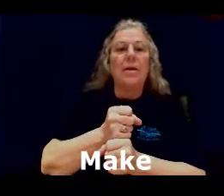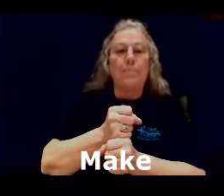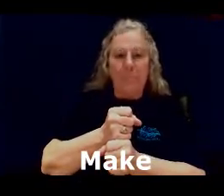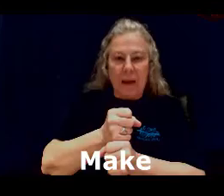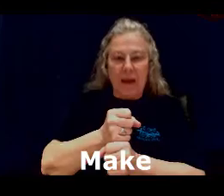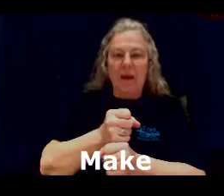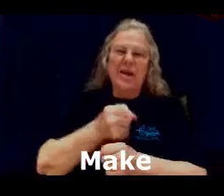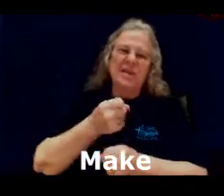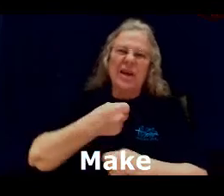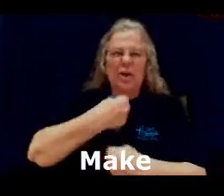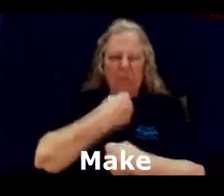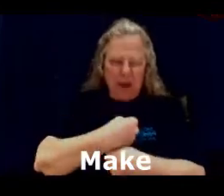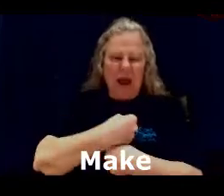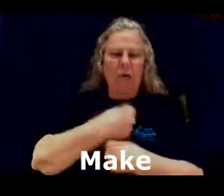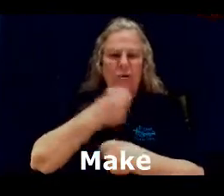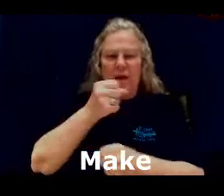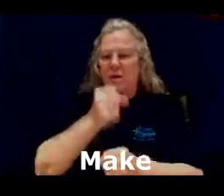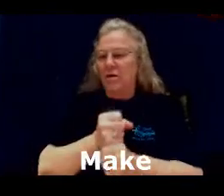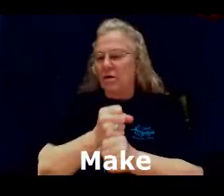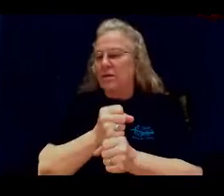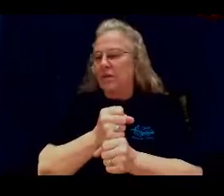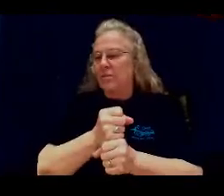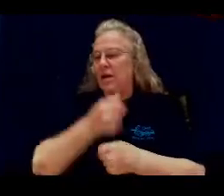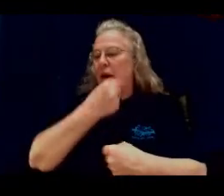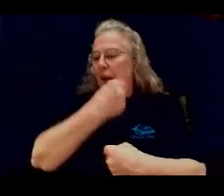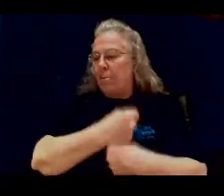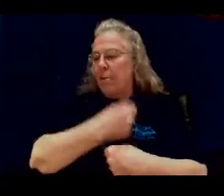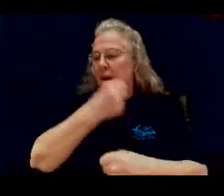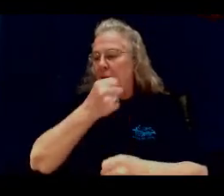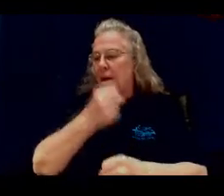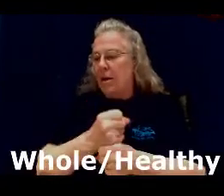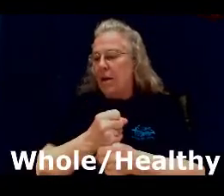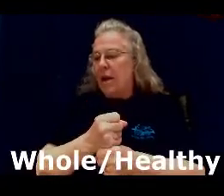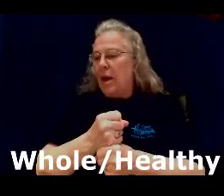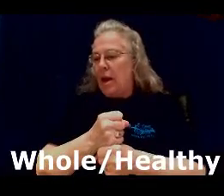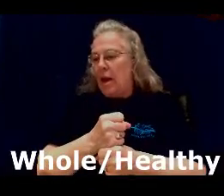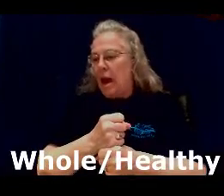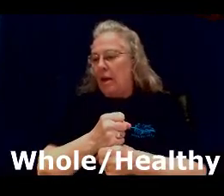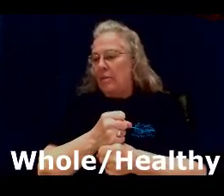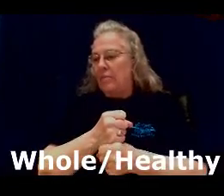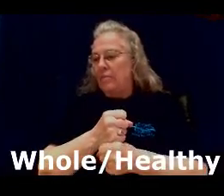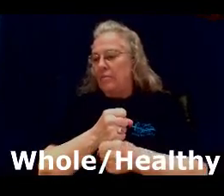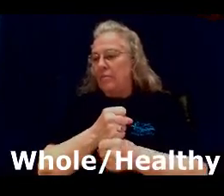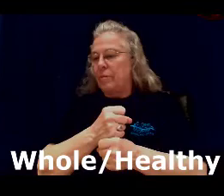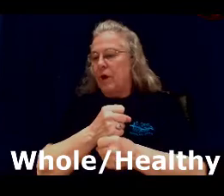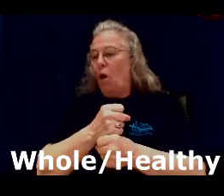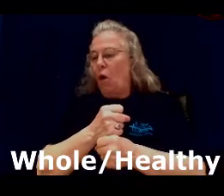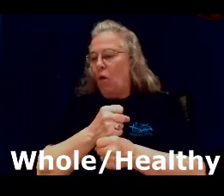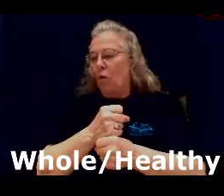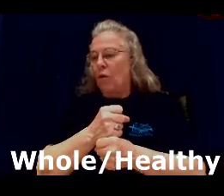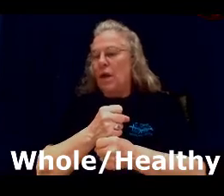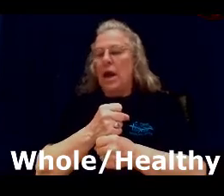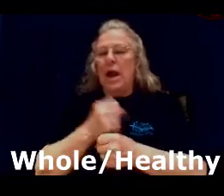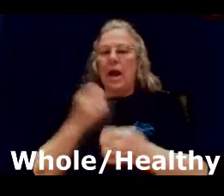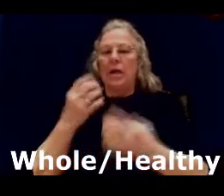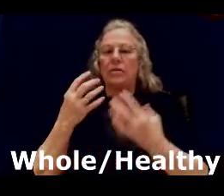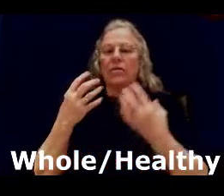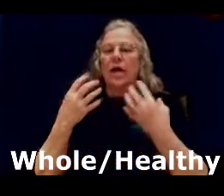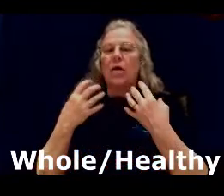make. It's like you're pounding on something. Make. Me whole. And that